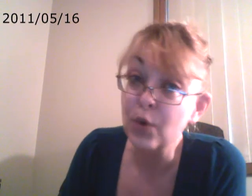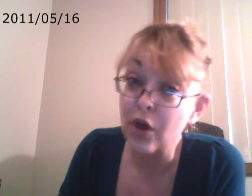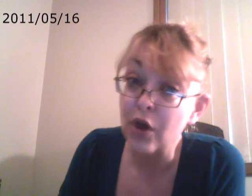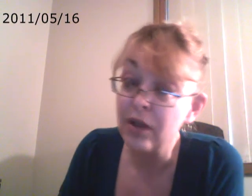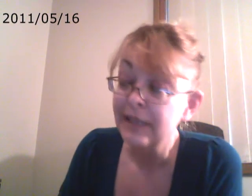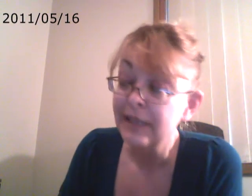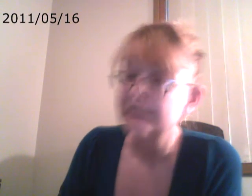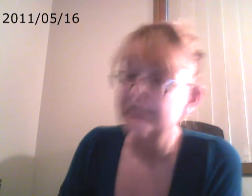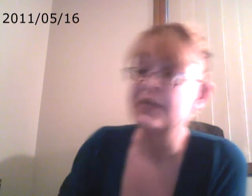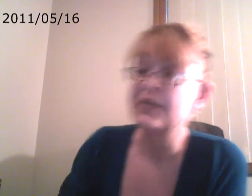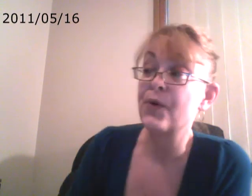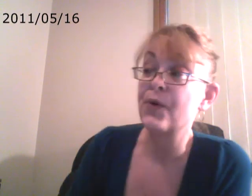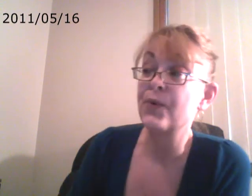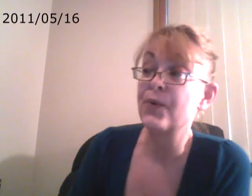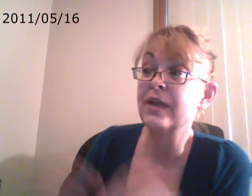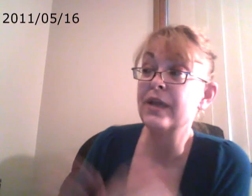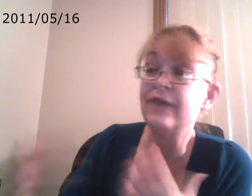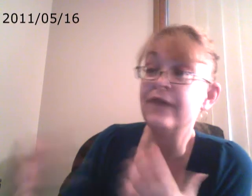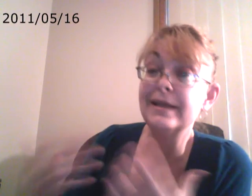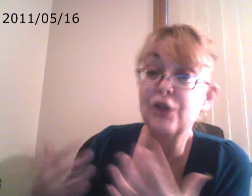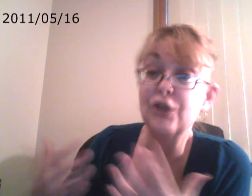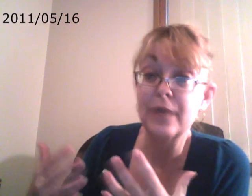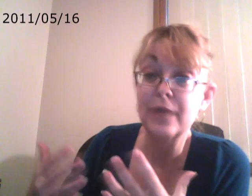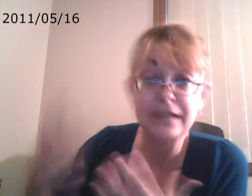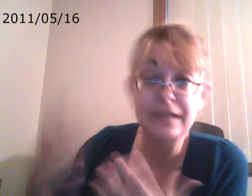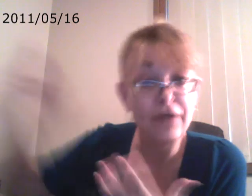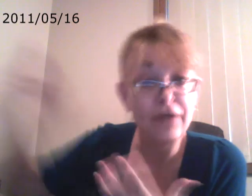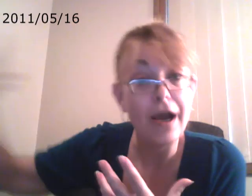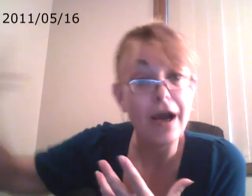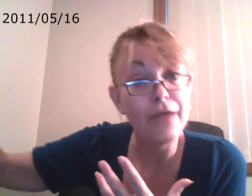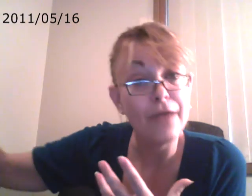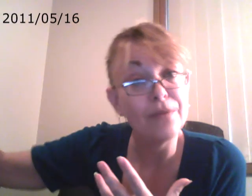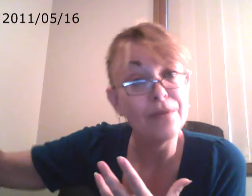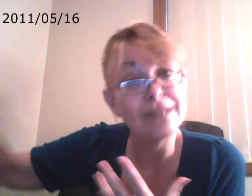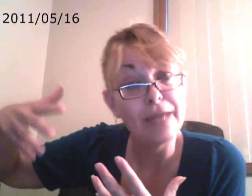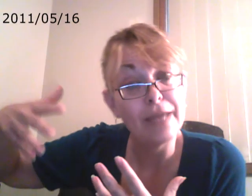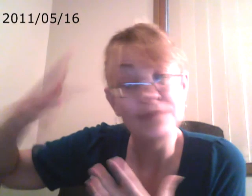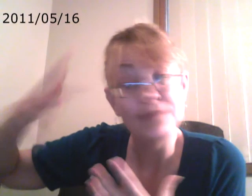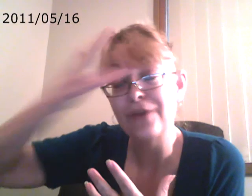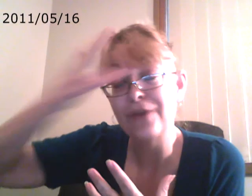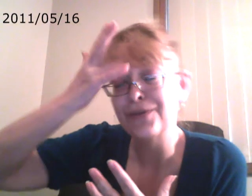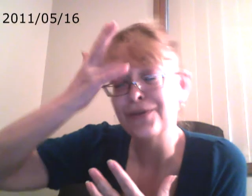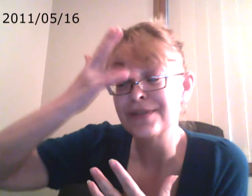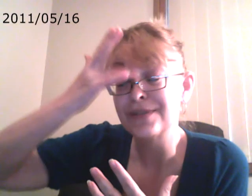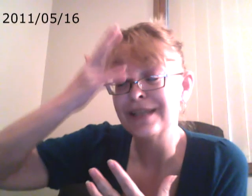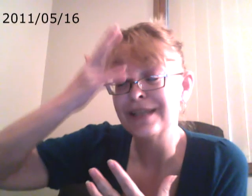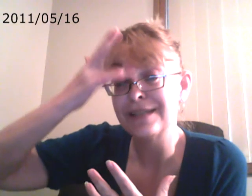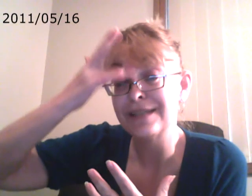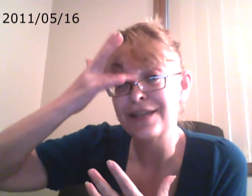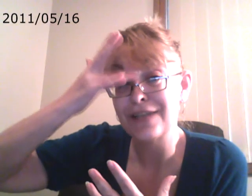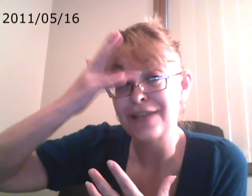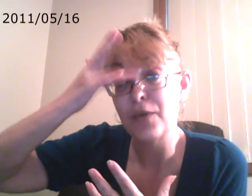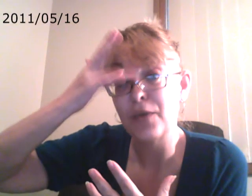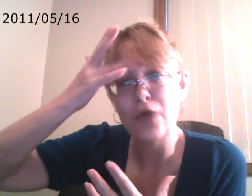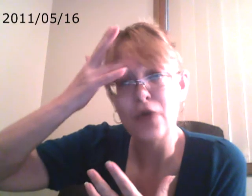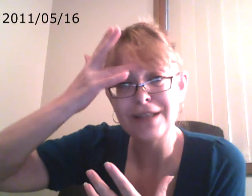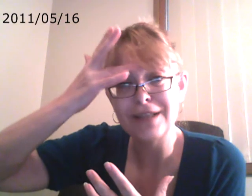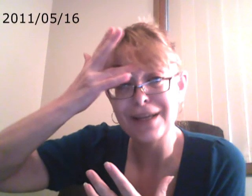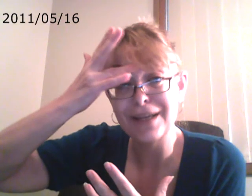-all. So if I didn't know myself, I was labeled one of those kids that just came across like a know